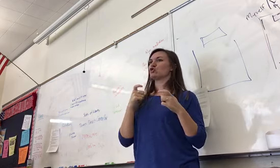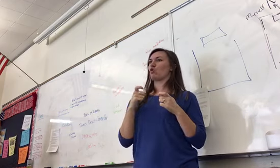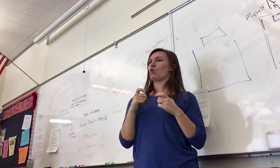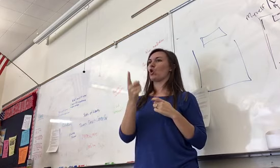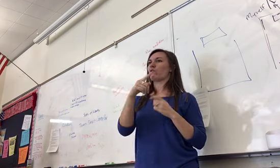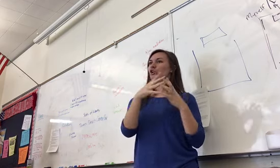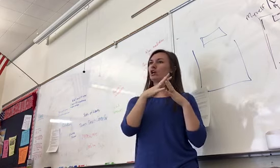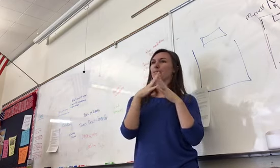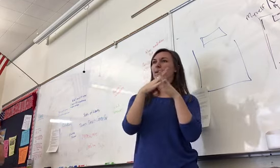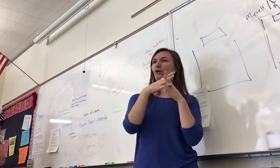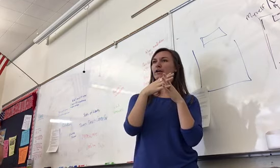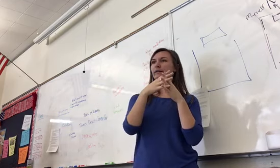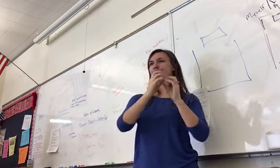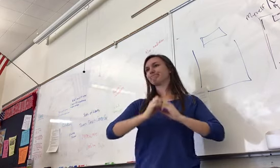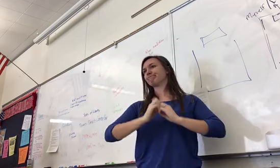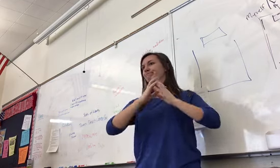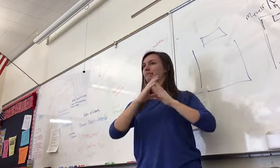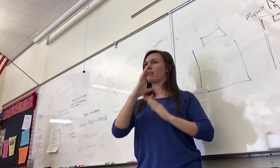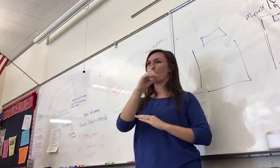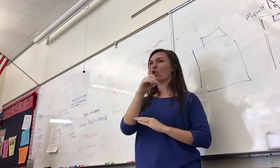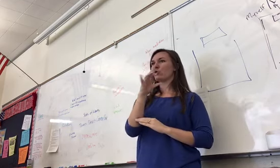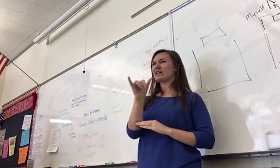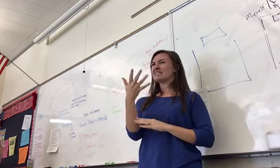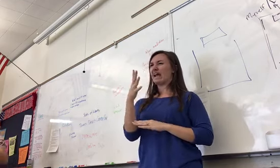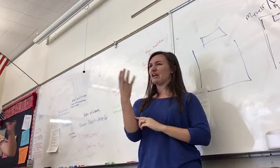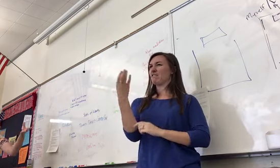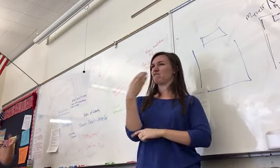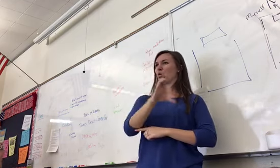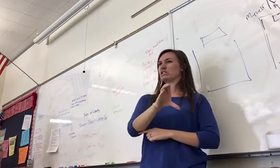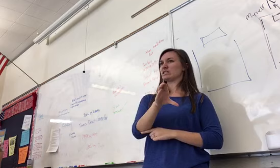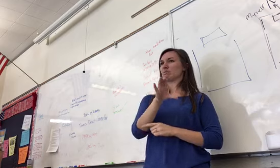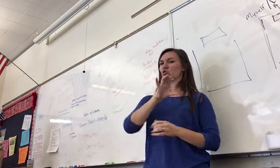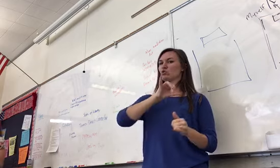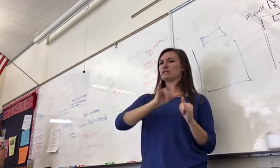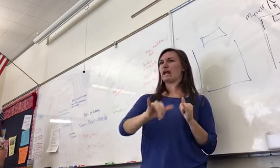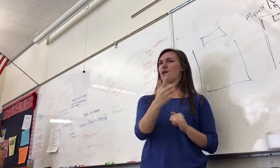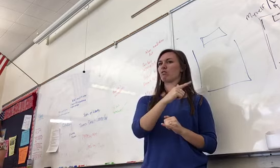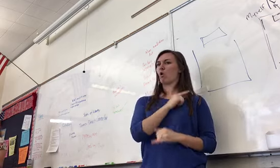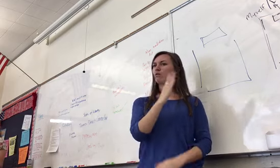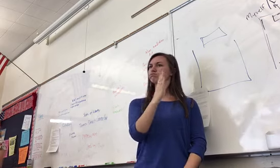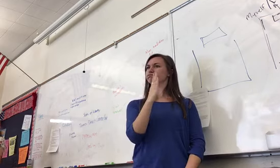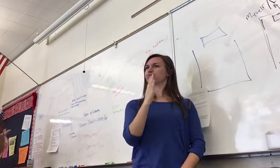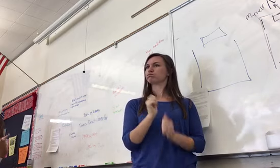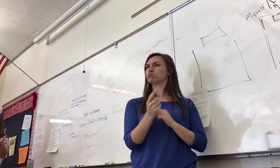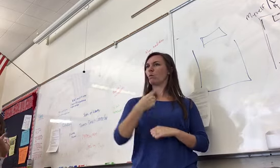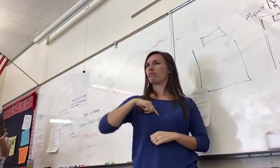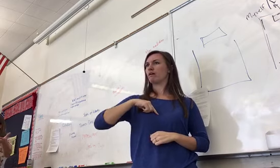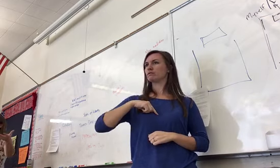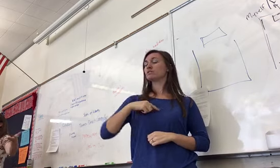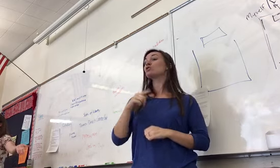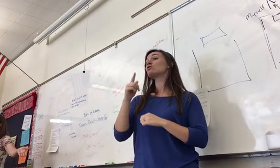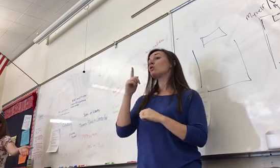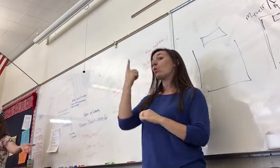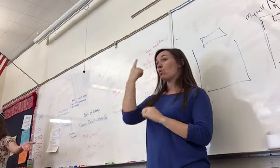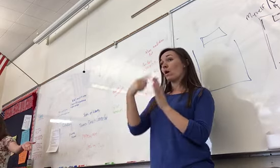It's a way, pretty much, to make you stay here and not let you leave. If you want a great example, who's seen Moana?